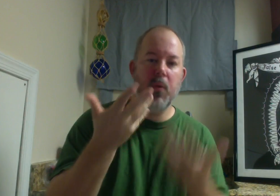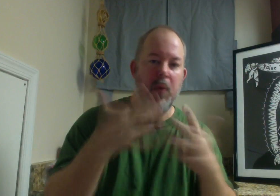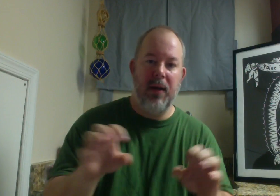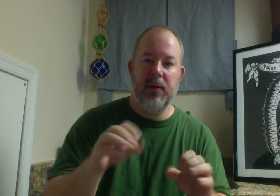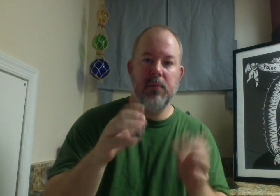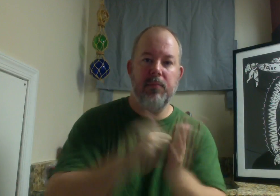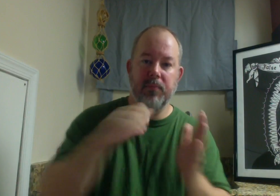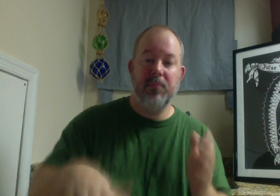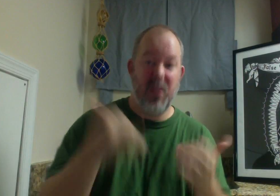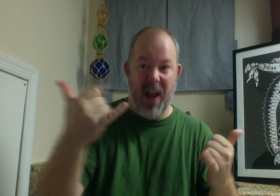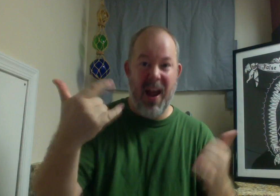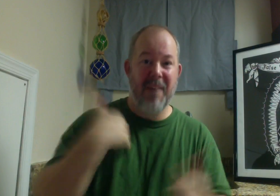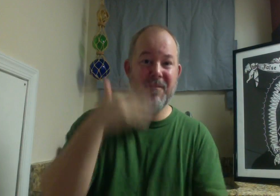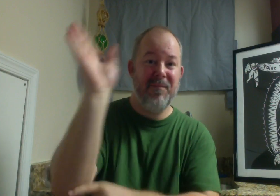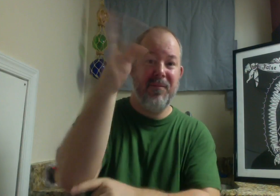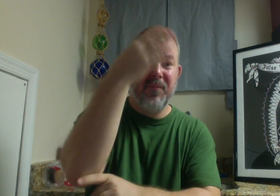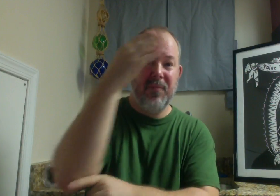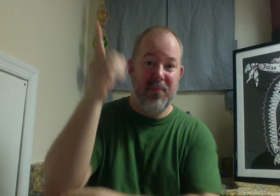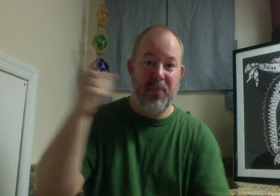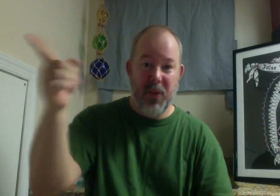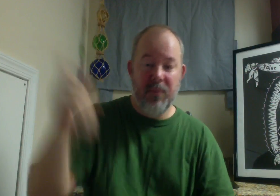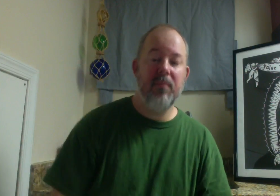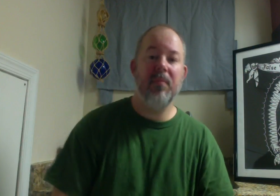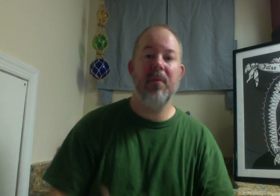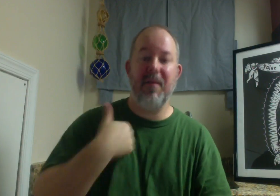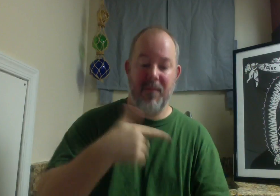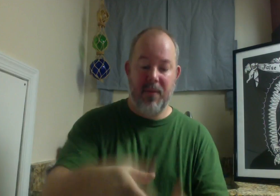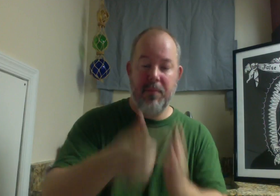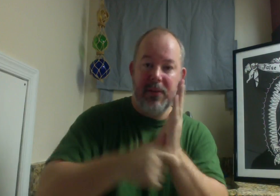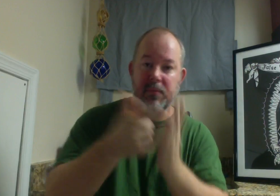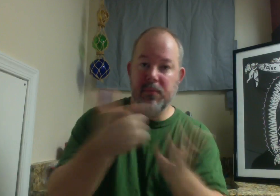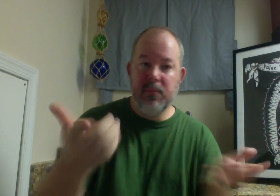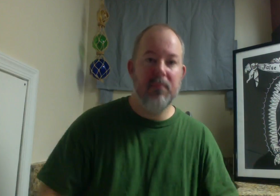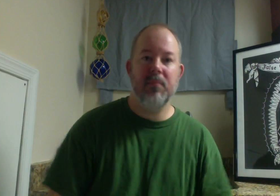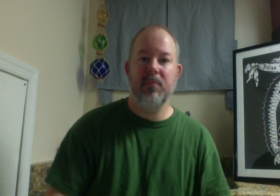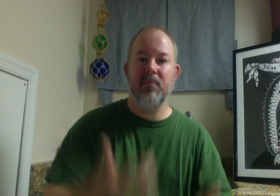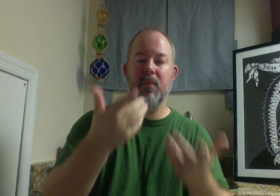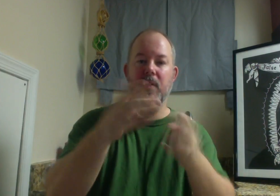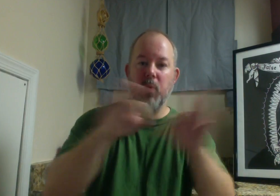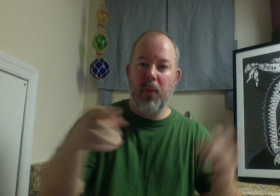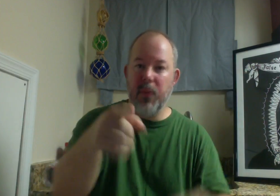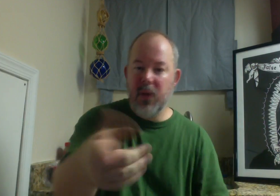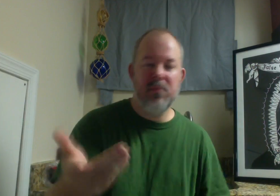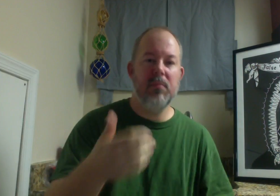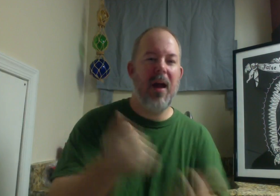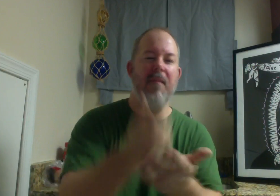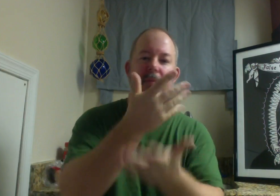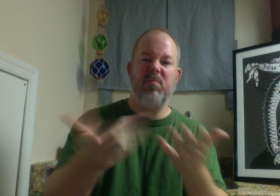I can't take care